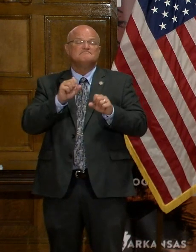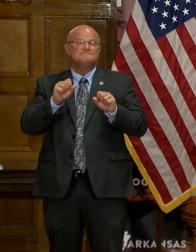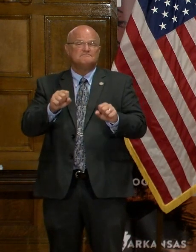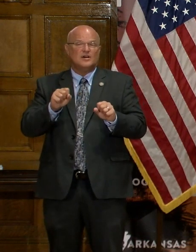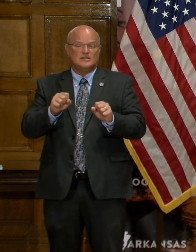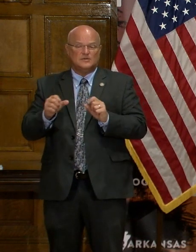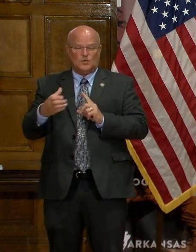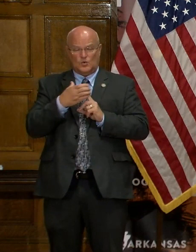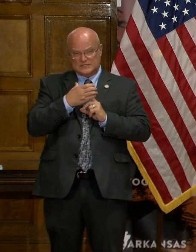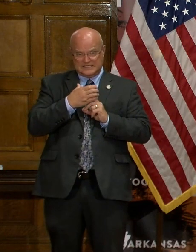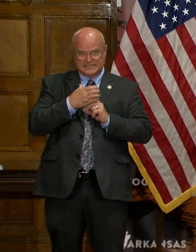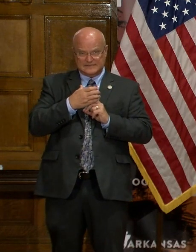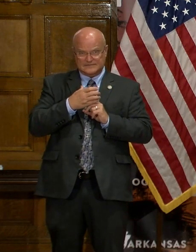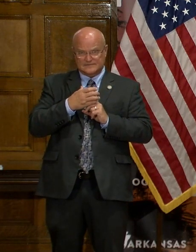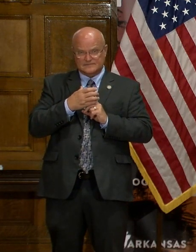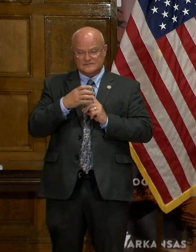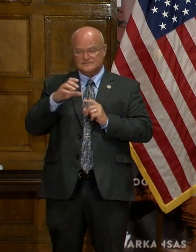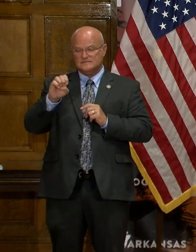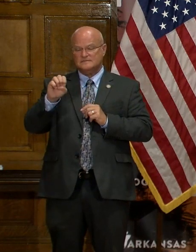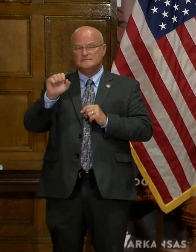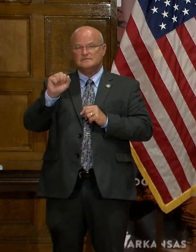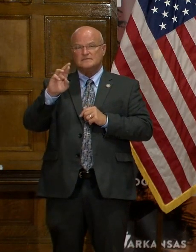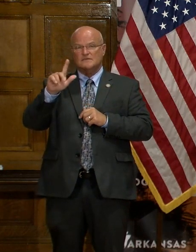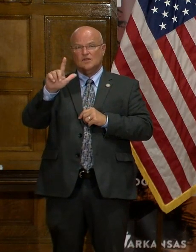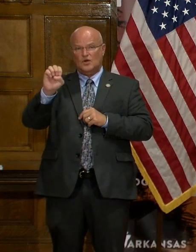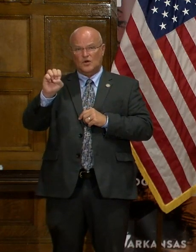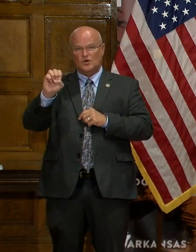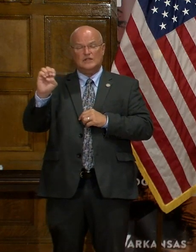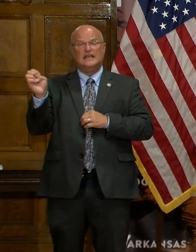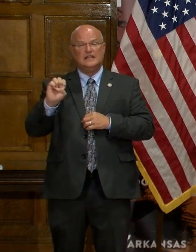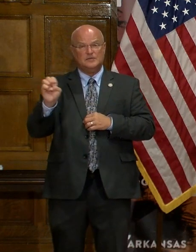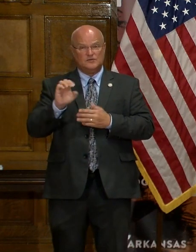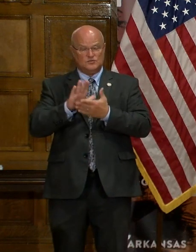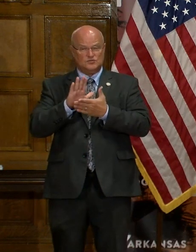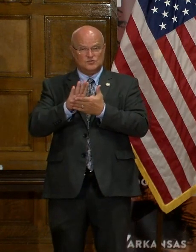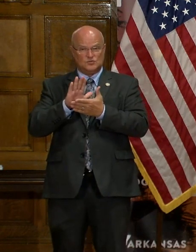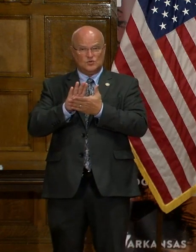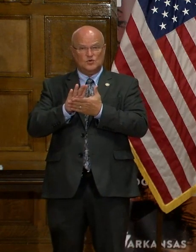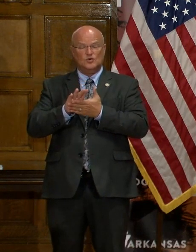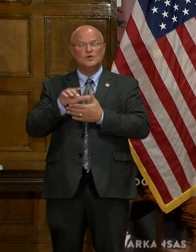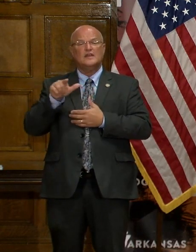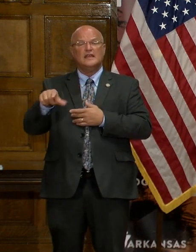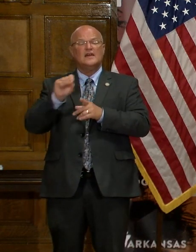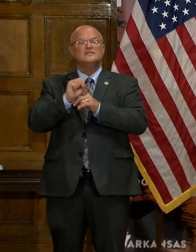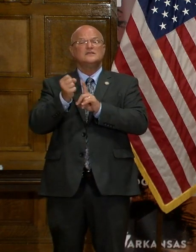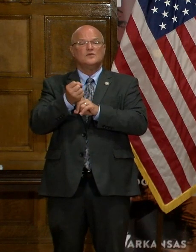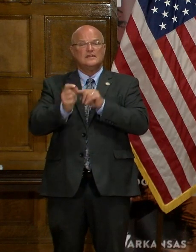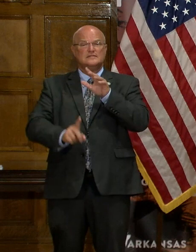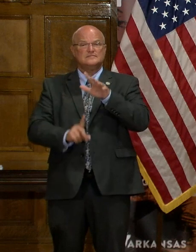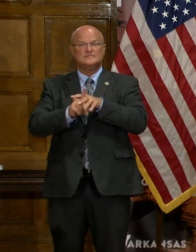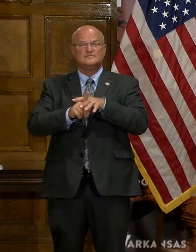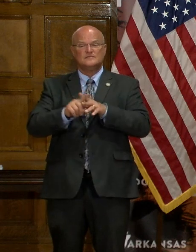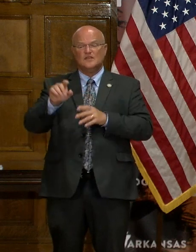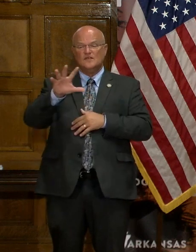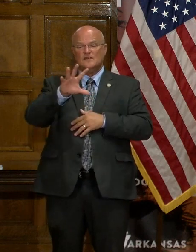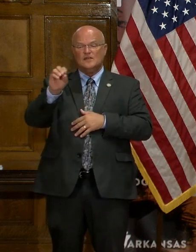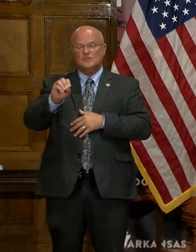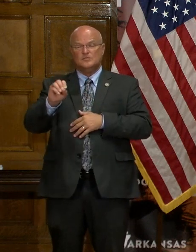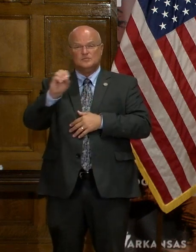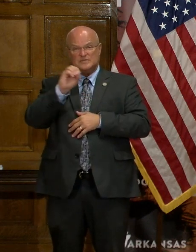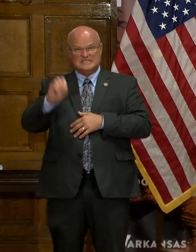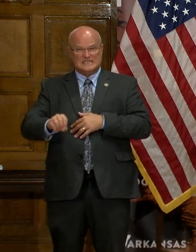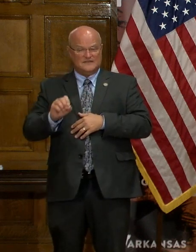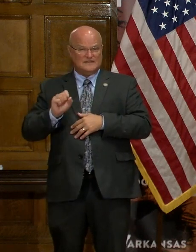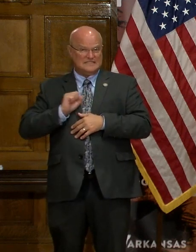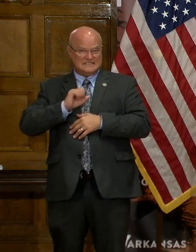have to be quarantined. Earl Elementary School with Earl School District, they've had a situation where 50% of the staff at